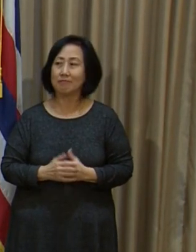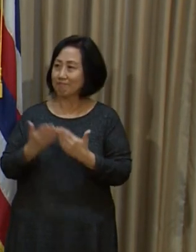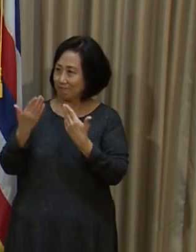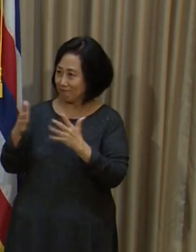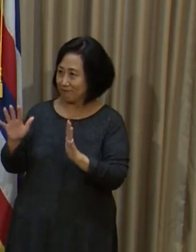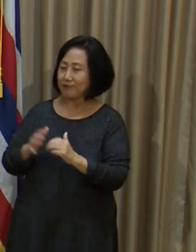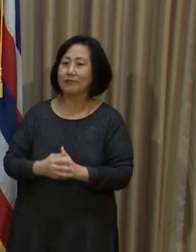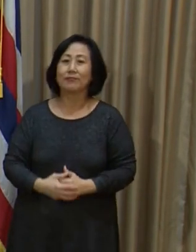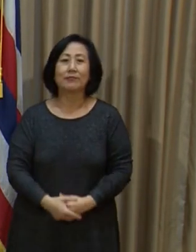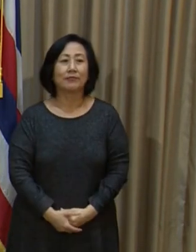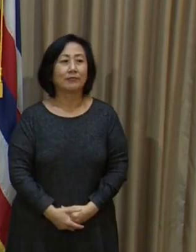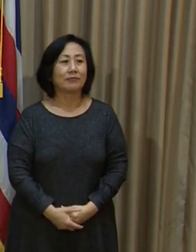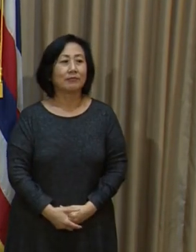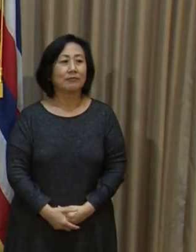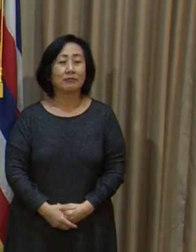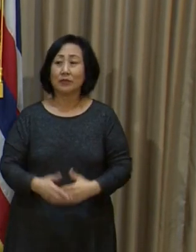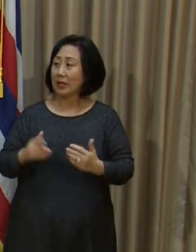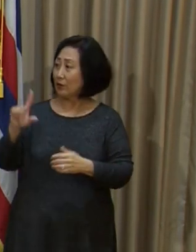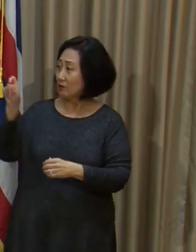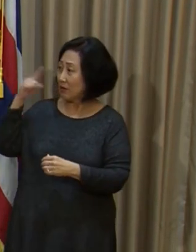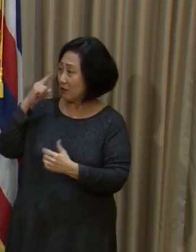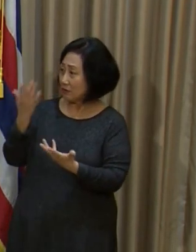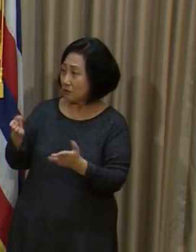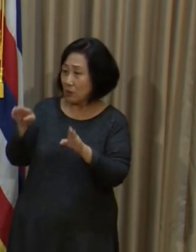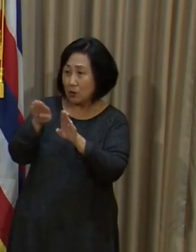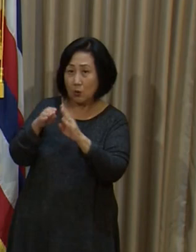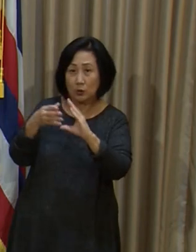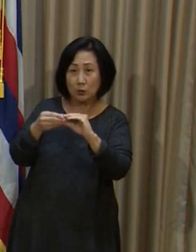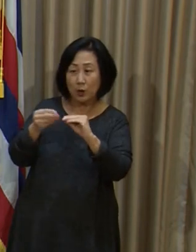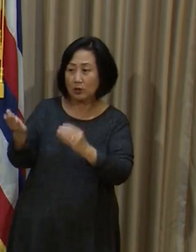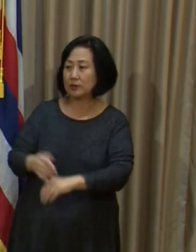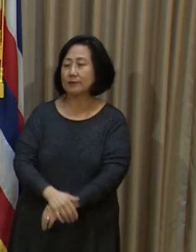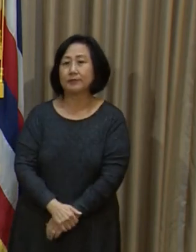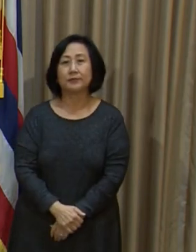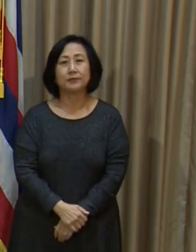Okay. With that, Governor, do you have any closing remarks?